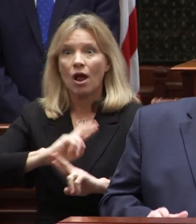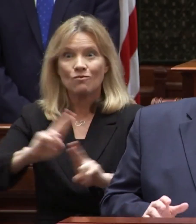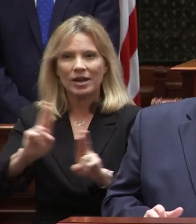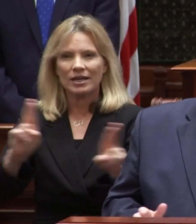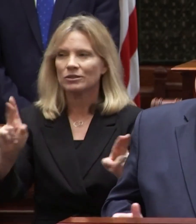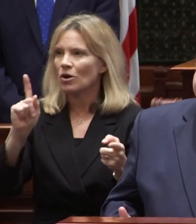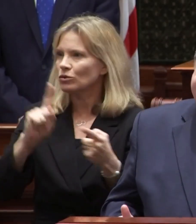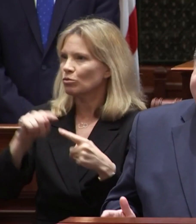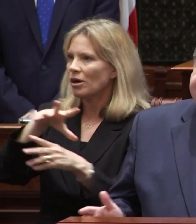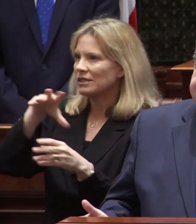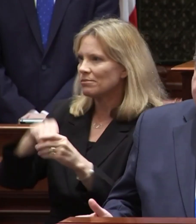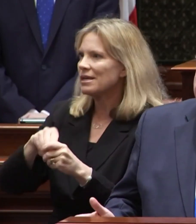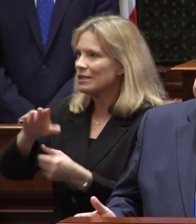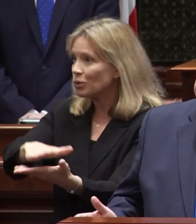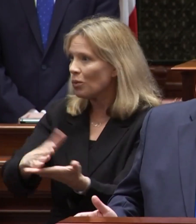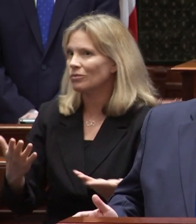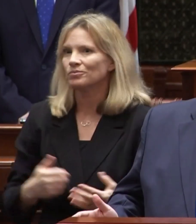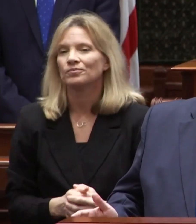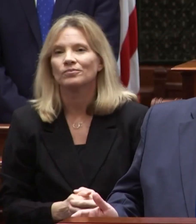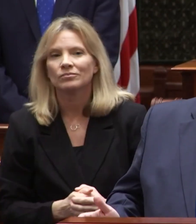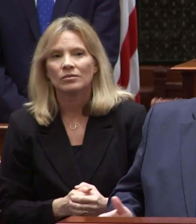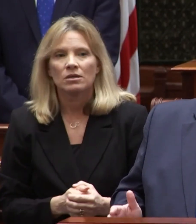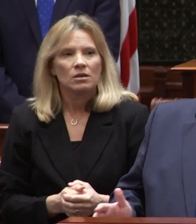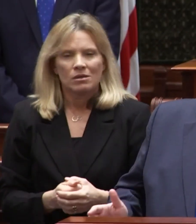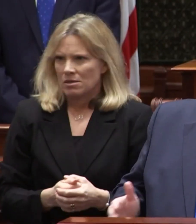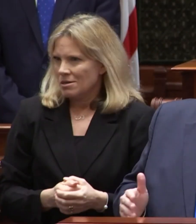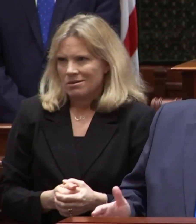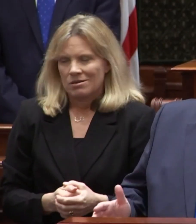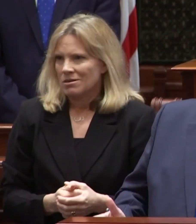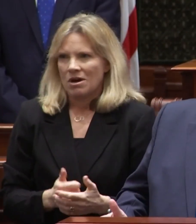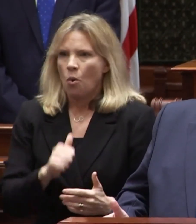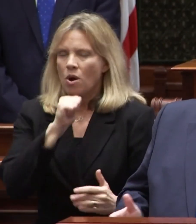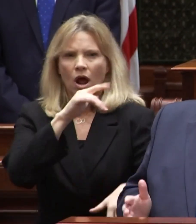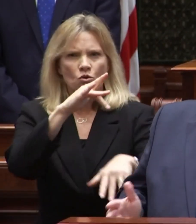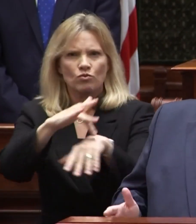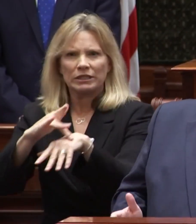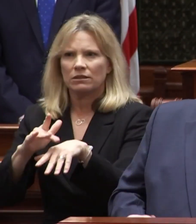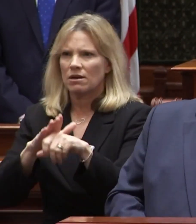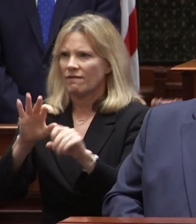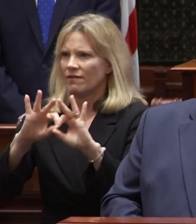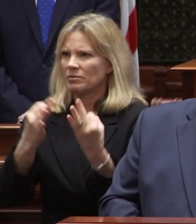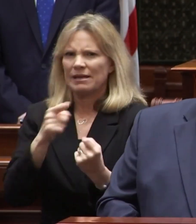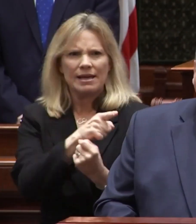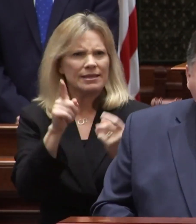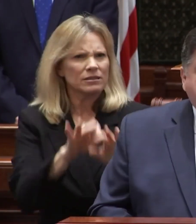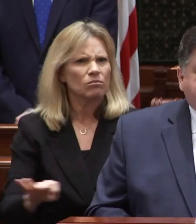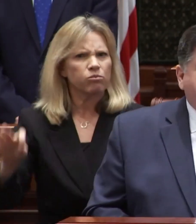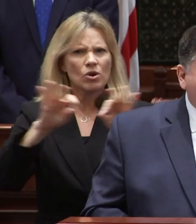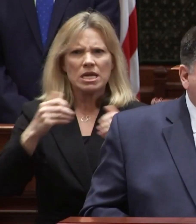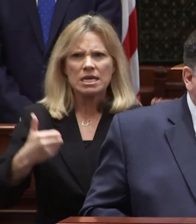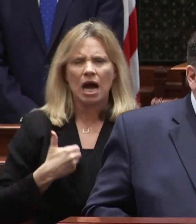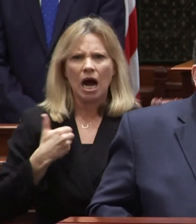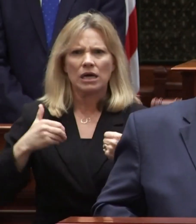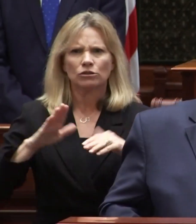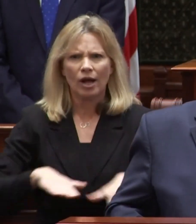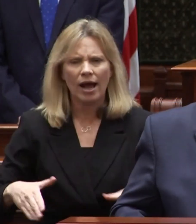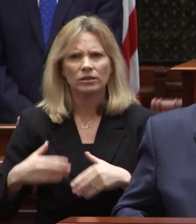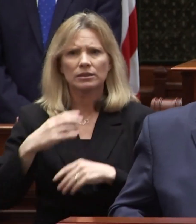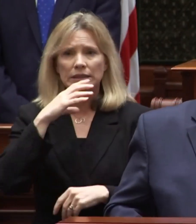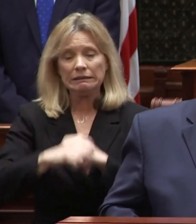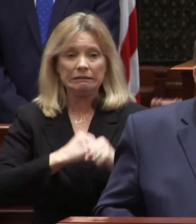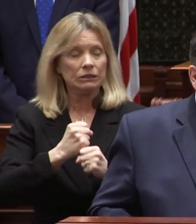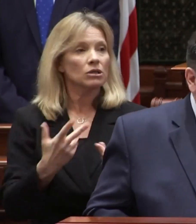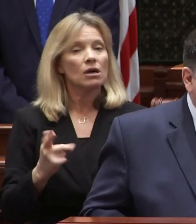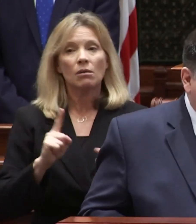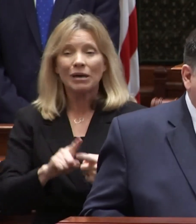readiness to participate in school we aren't reaching enough families in these vital infant and toddler years but smart starts